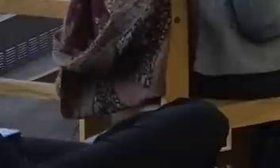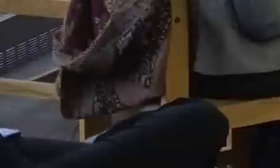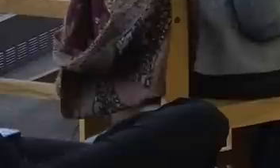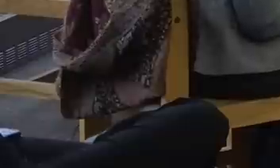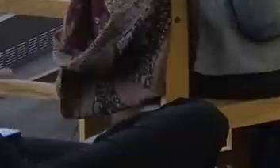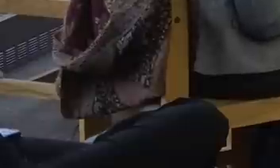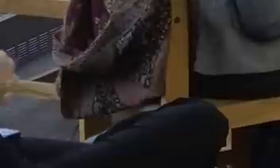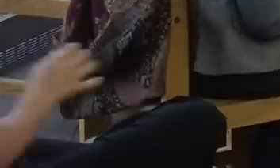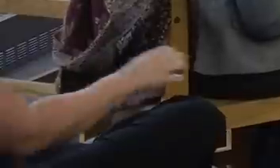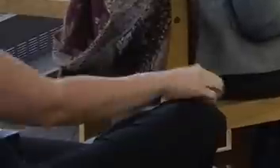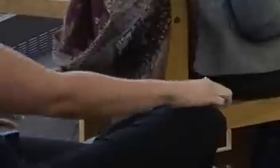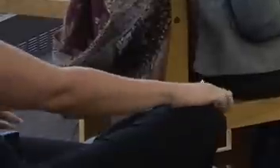quite a years.